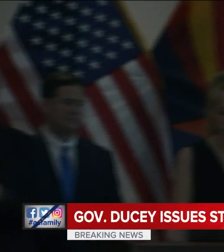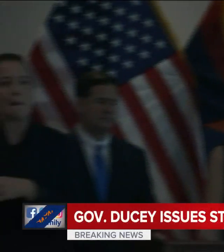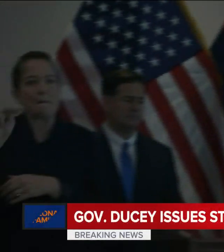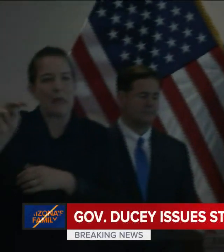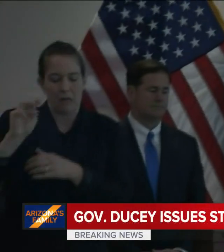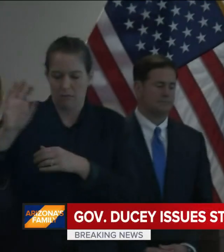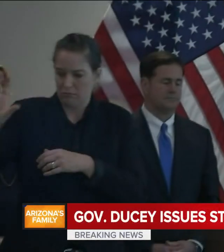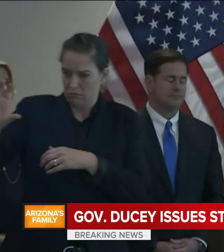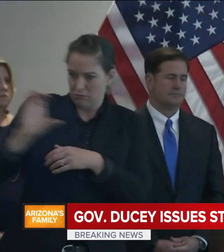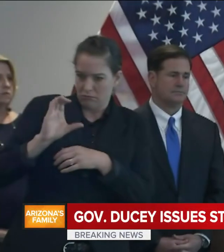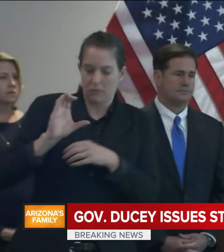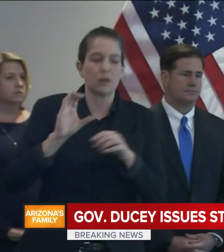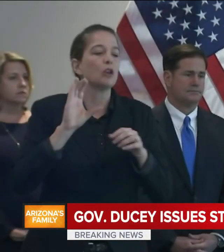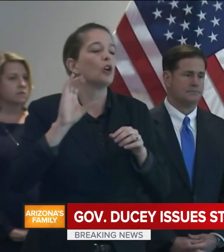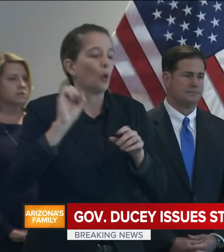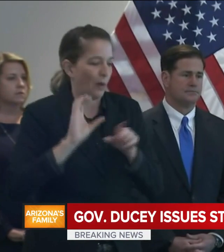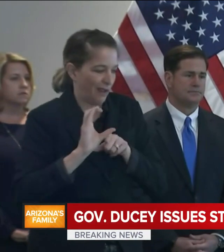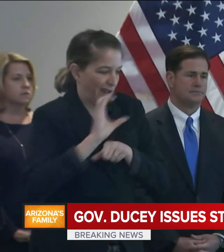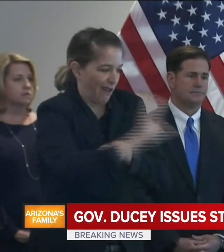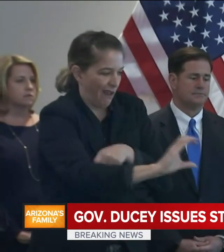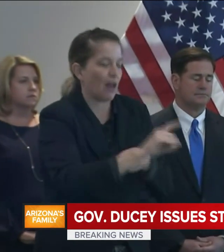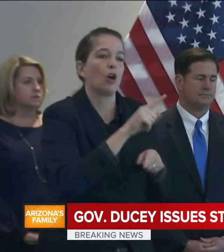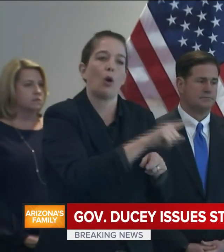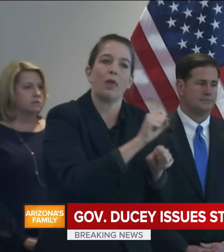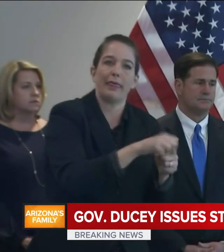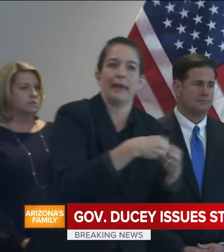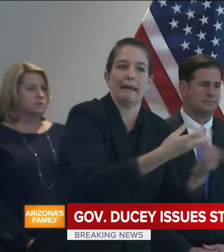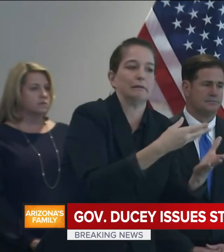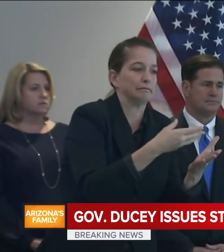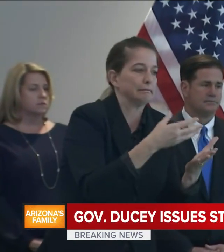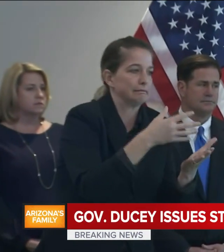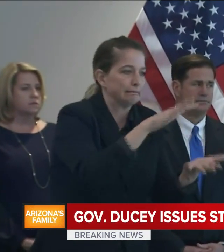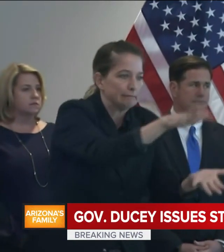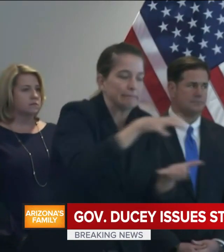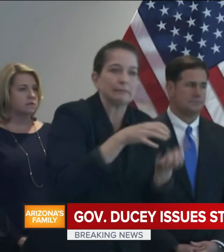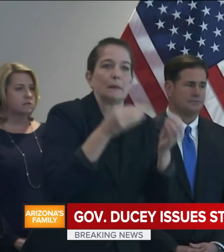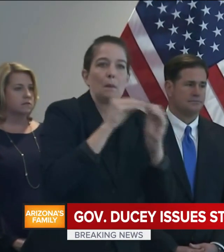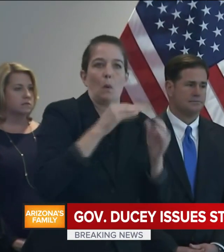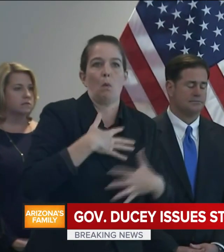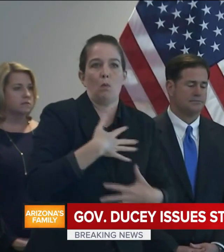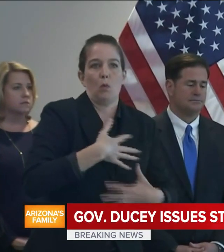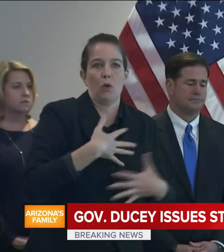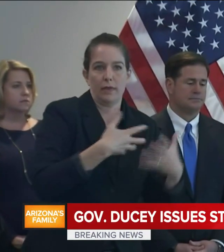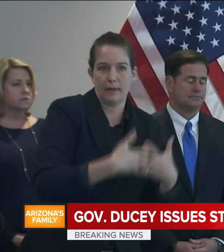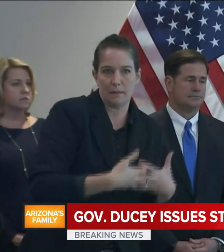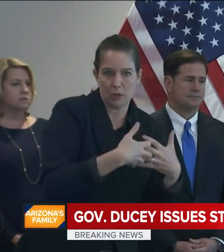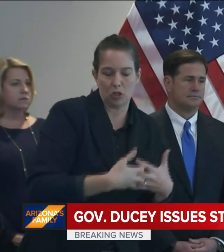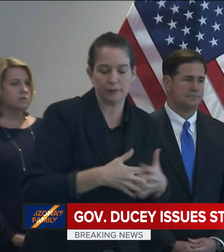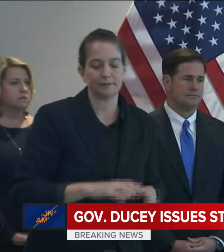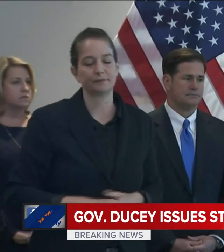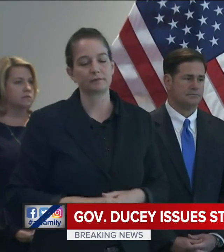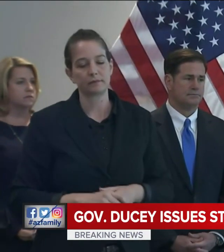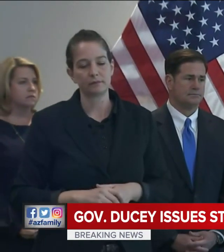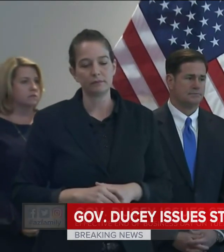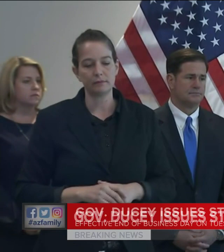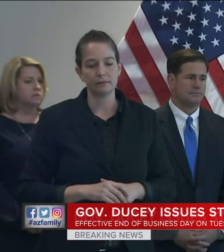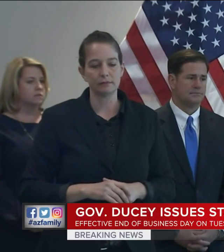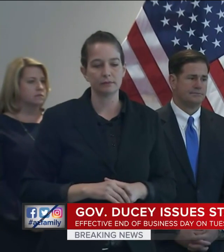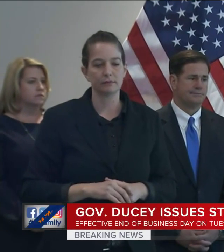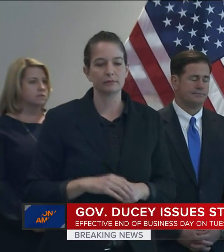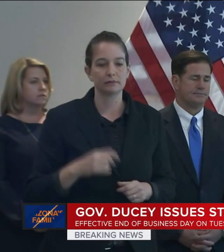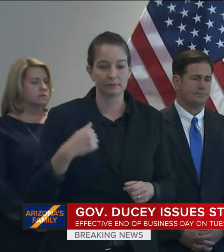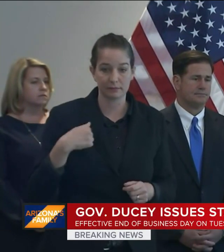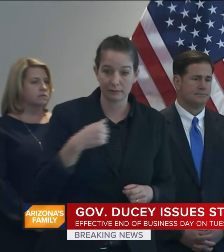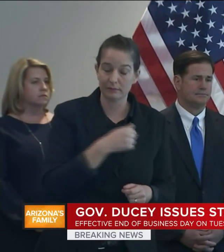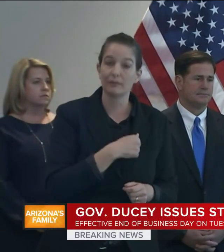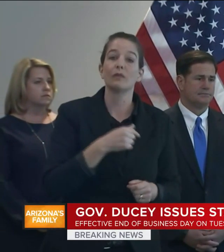ventilators. We continue to monitor our request and work with our Health and Human Services partners for the 5,000 additional